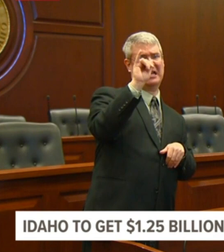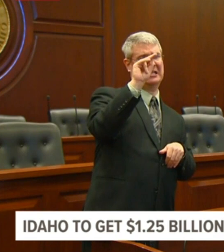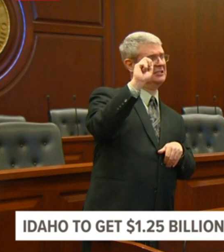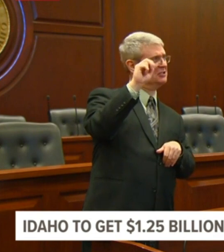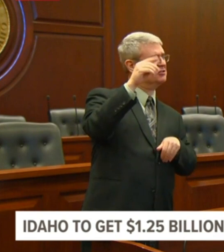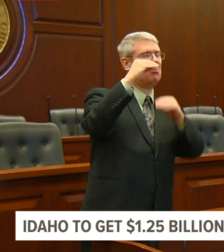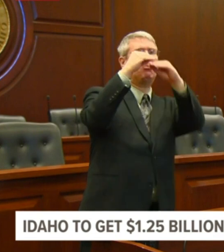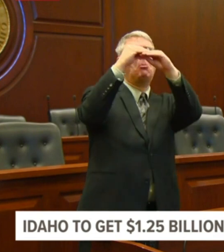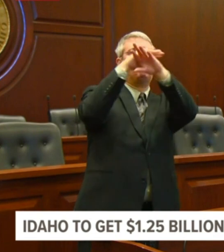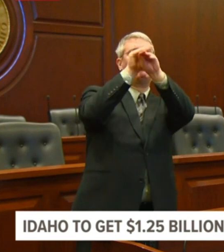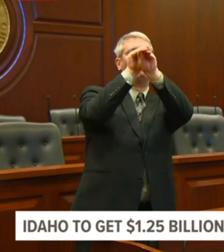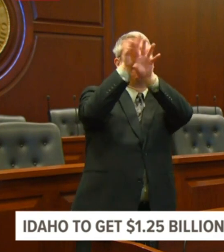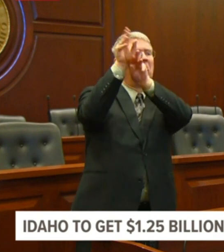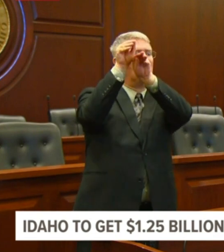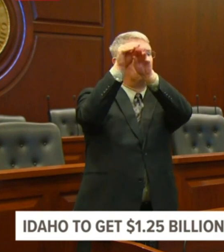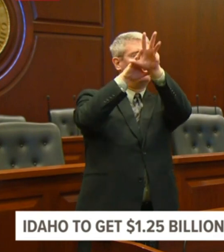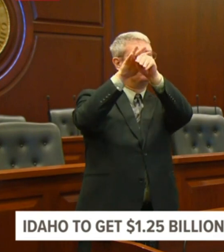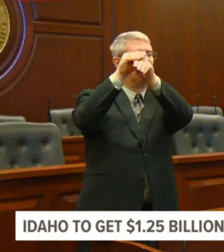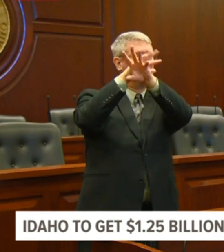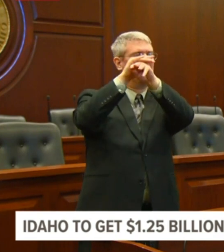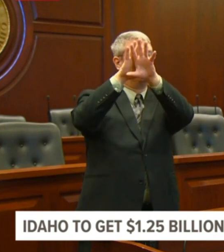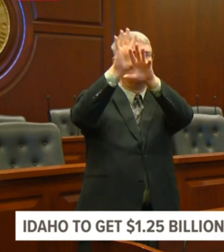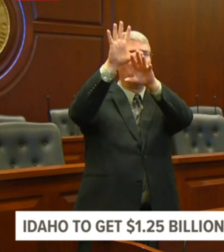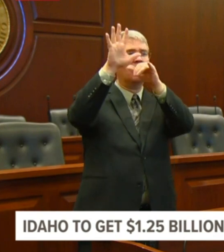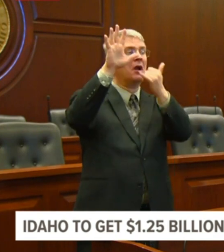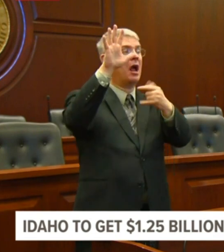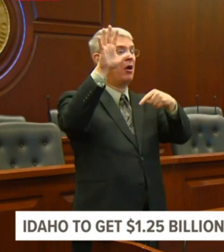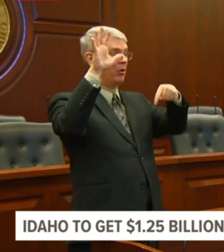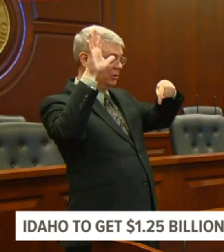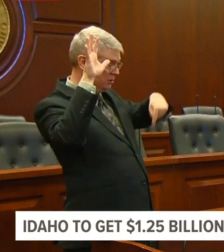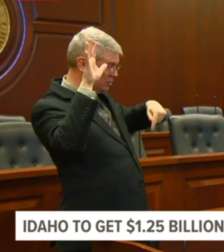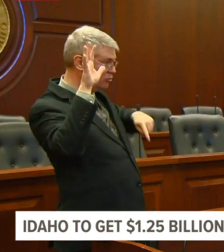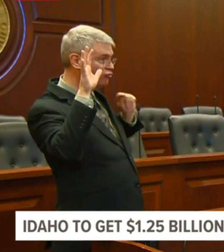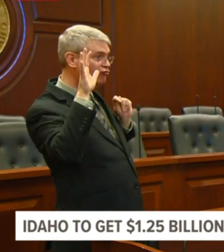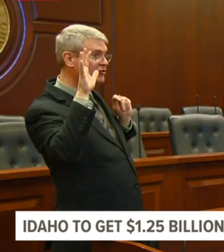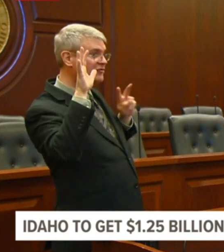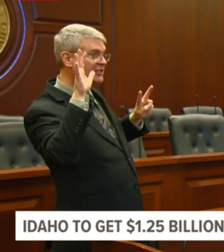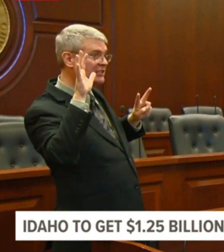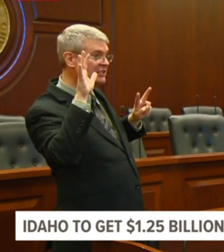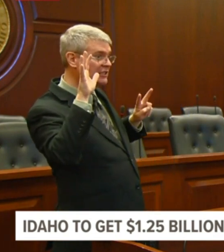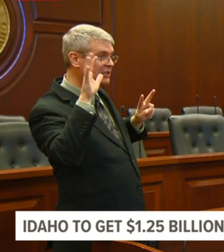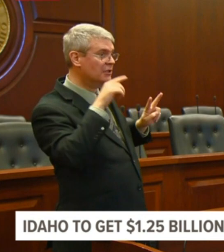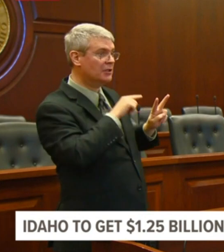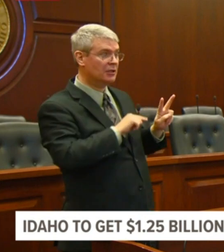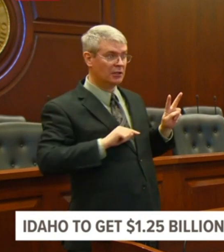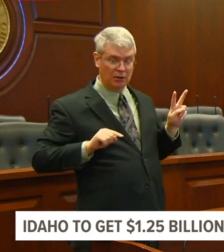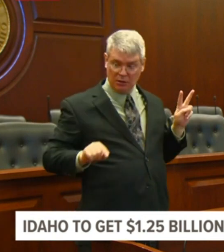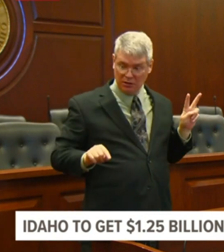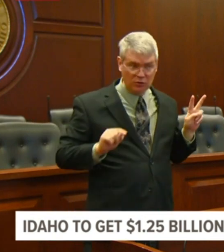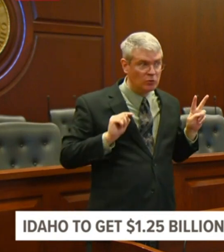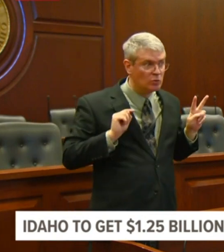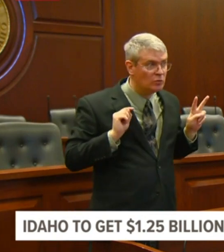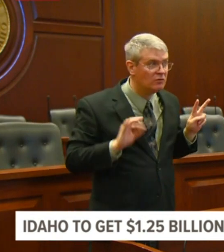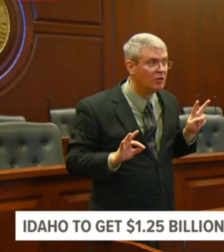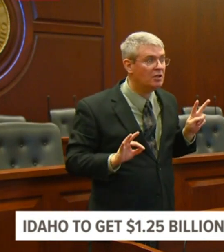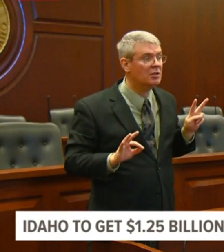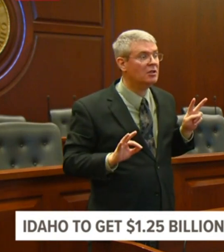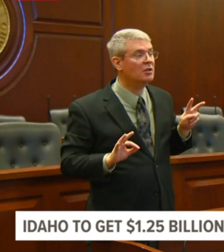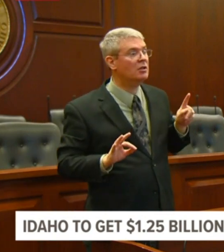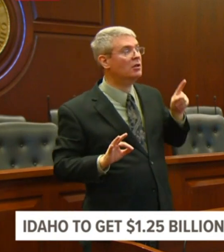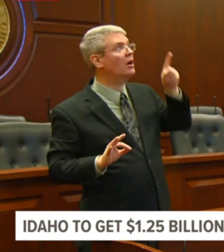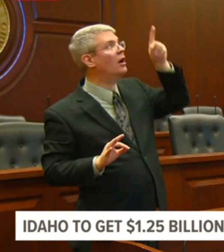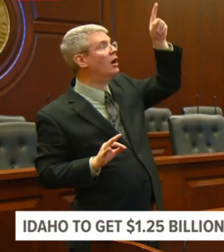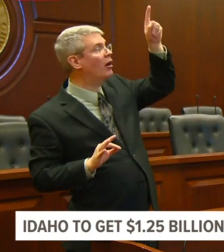County has it. We saw we had it from literally one end of the state to the other. We did it based on our